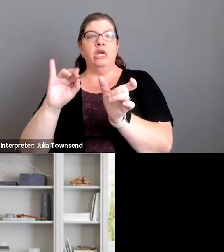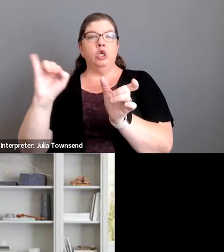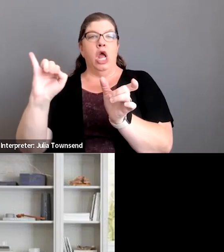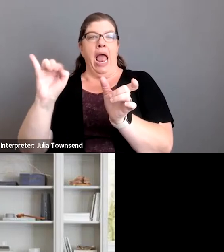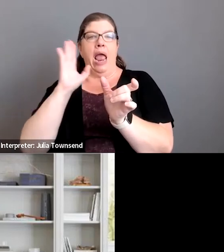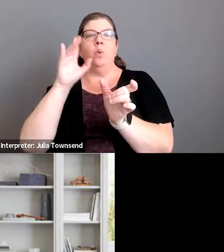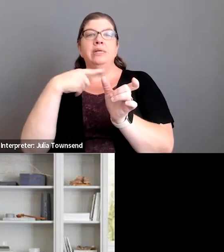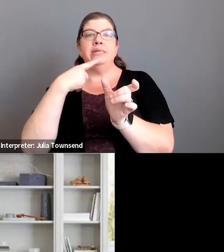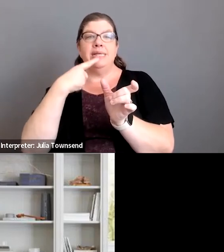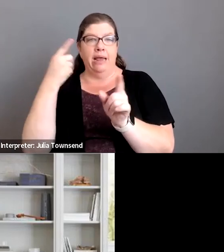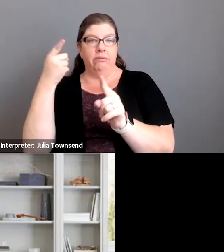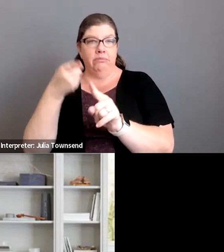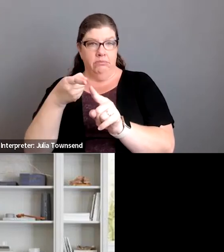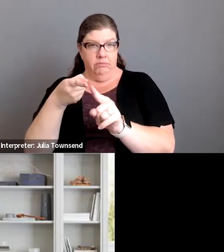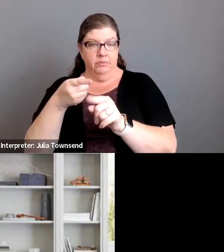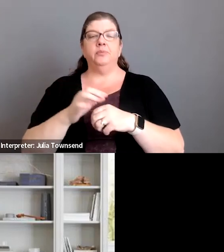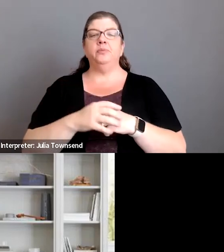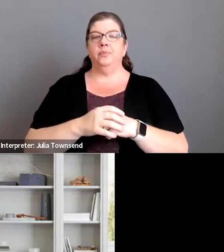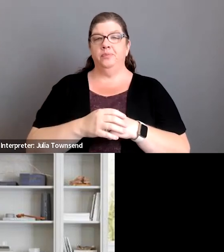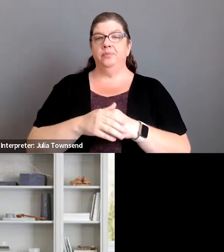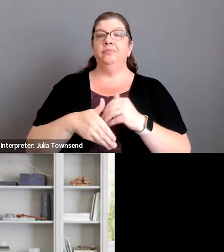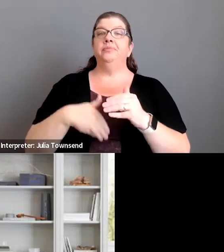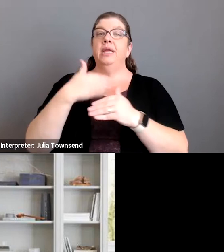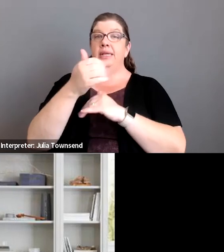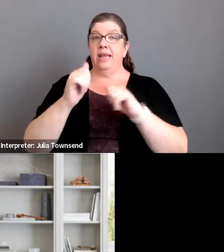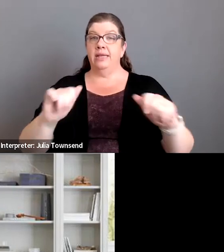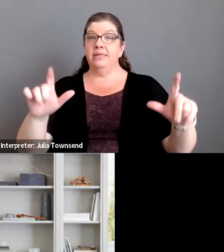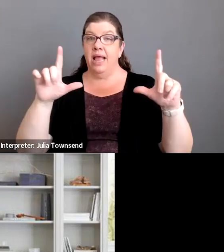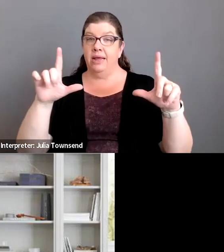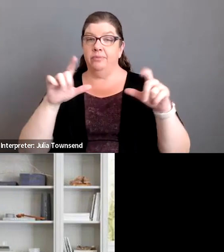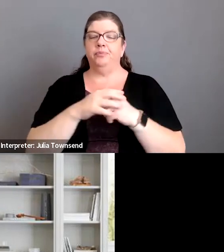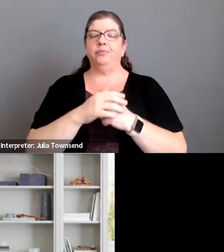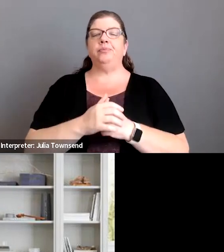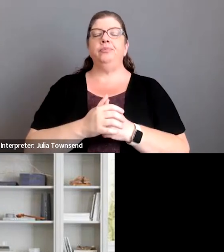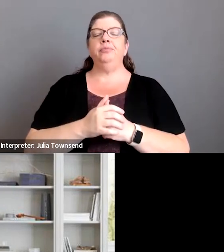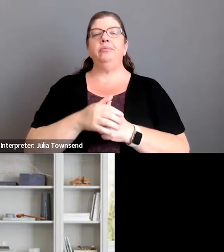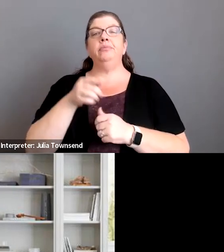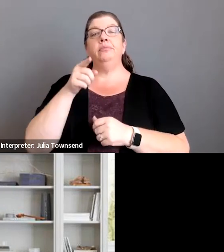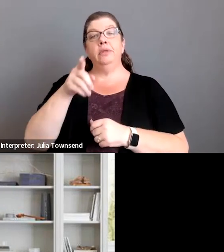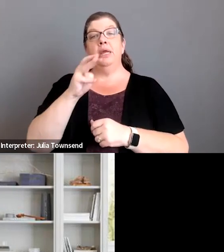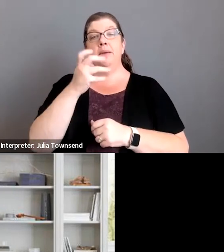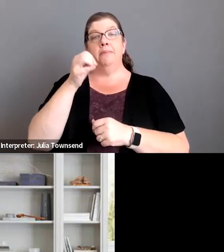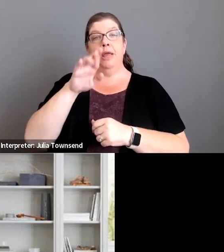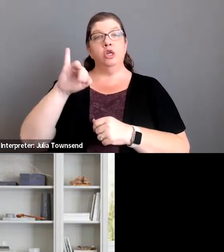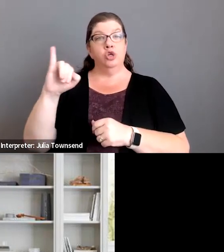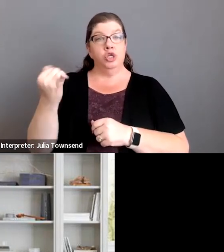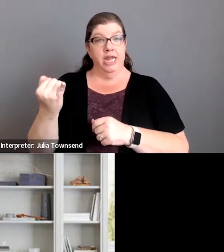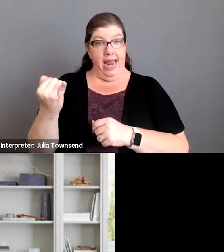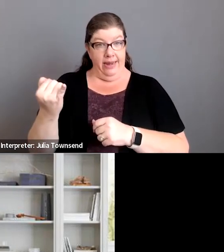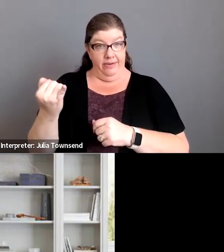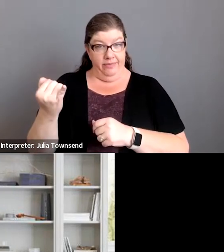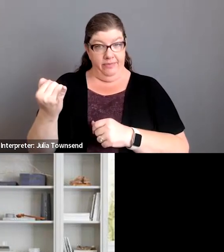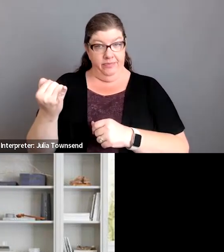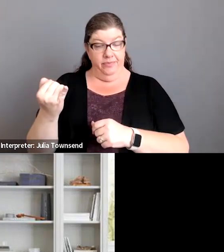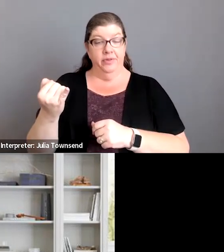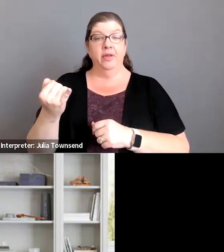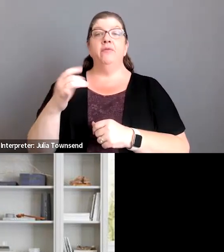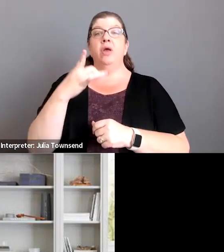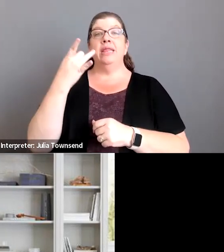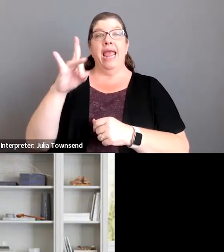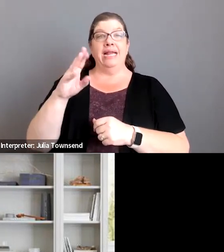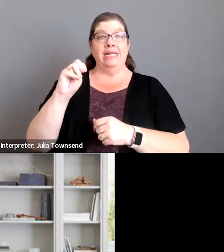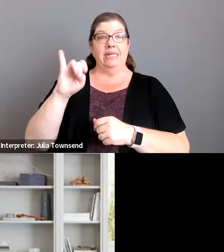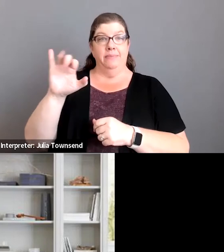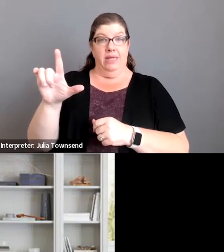okay next slide please and this is the other one measure j for the 18